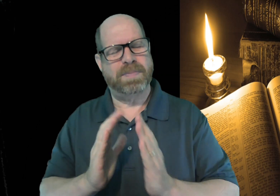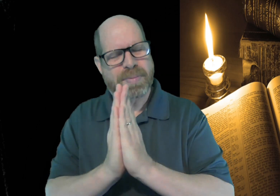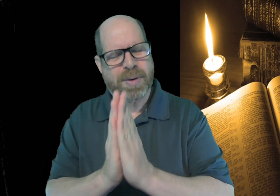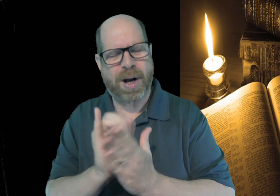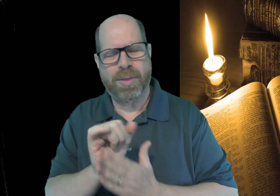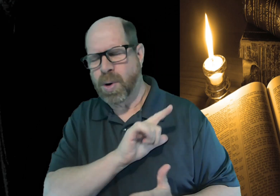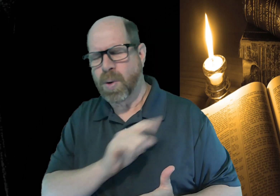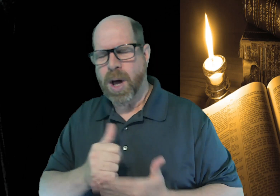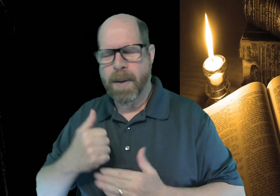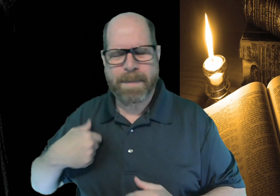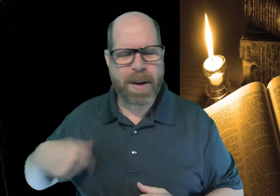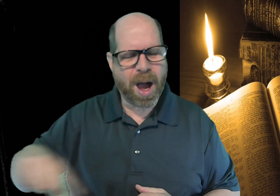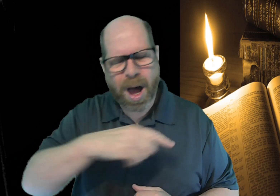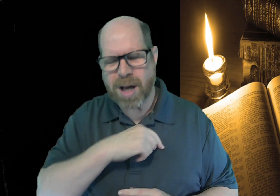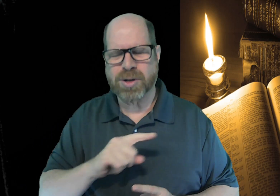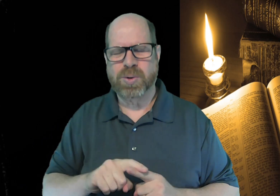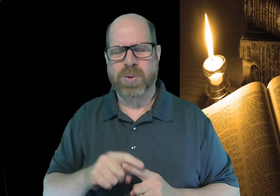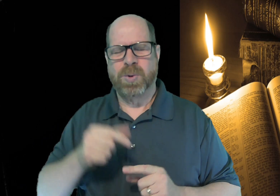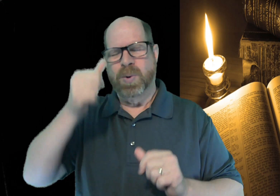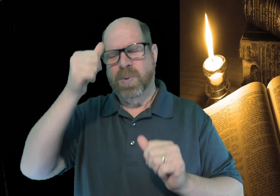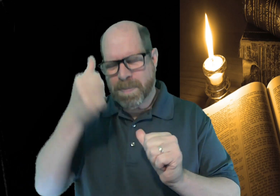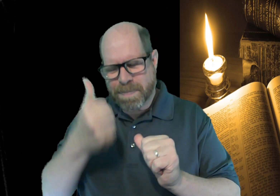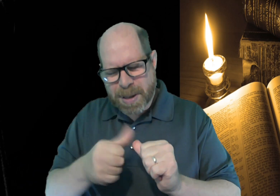and we pray lord that you would help us to remember